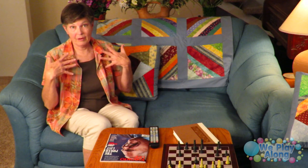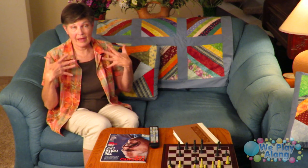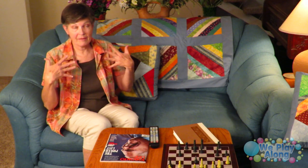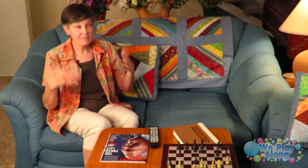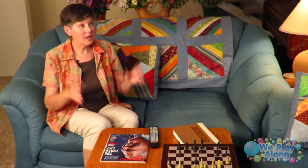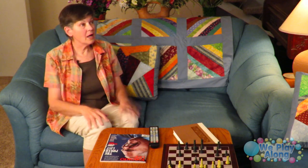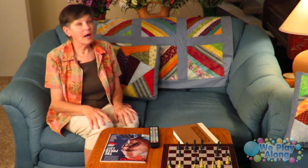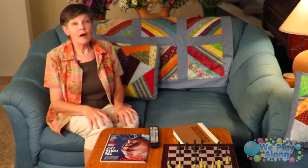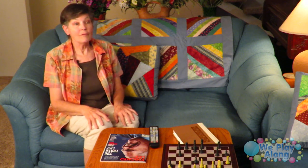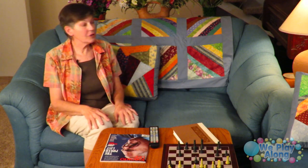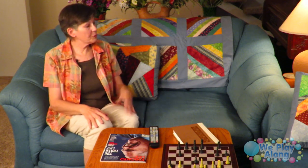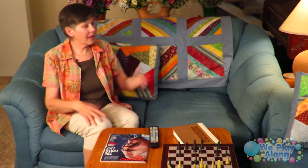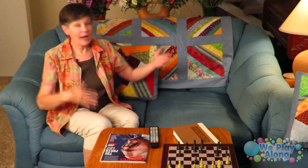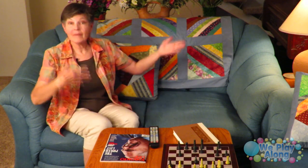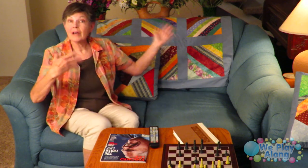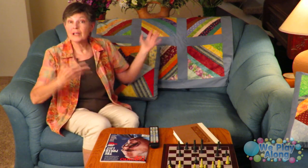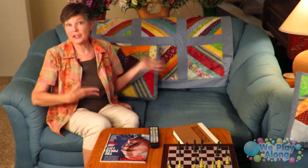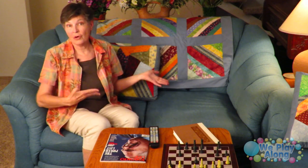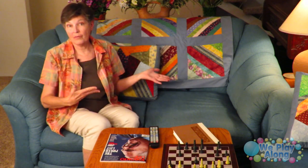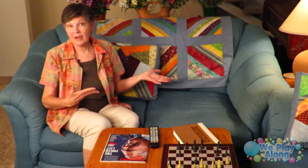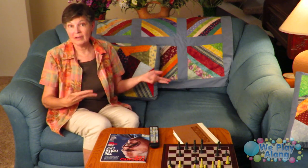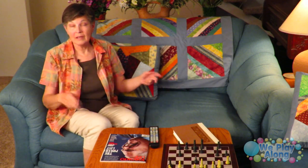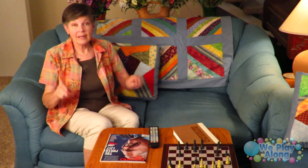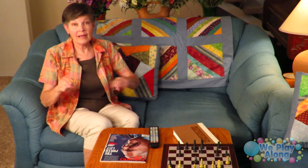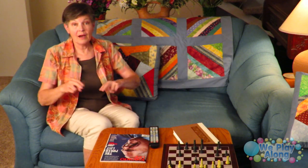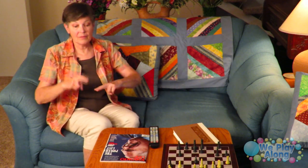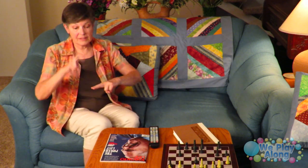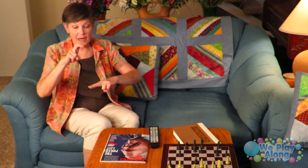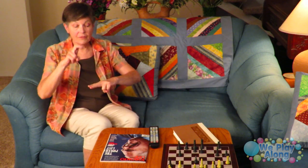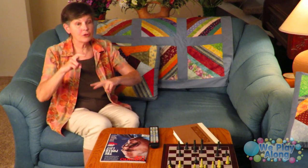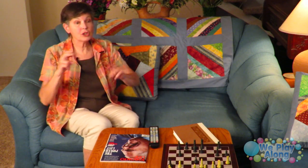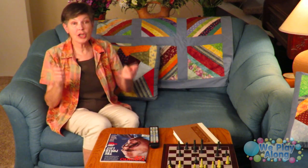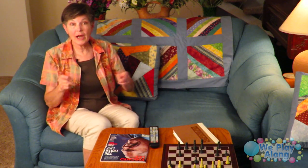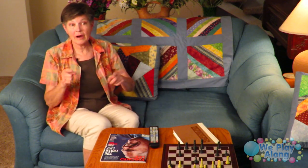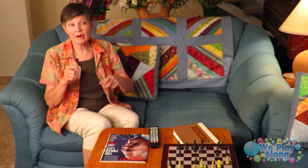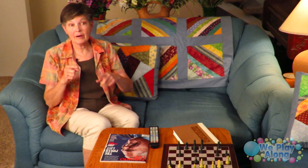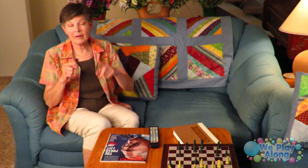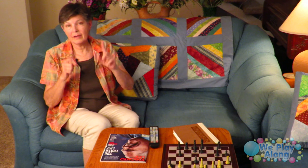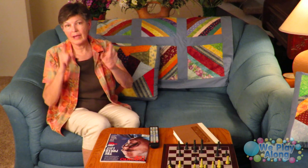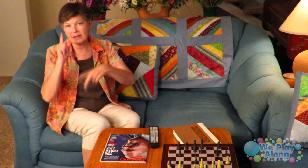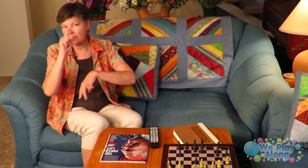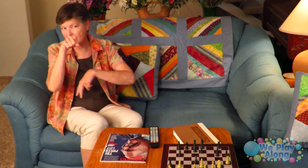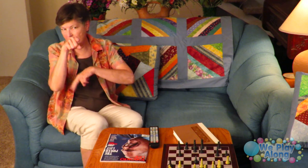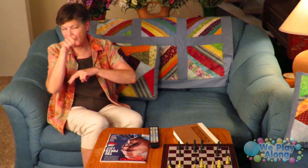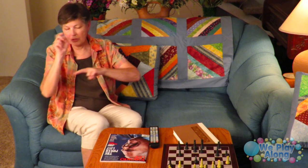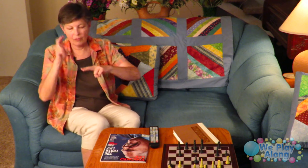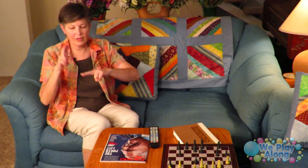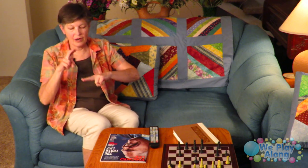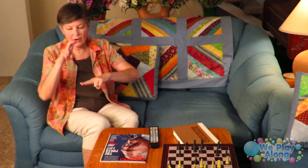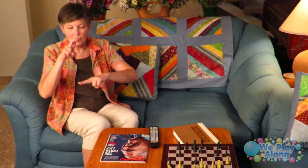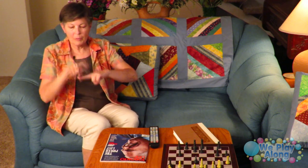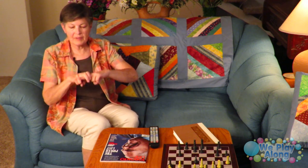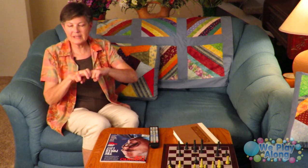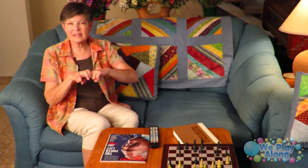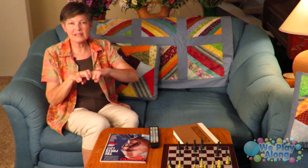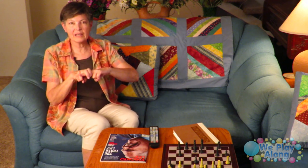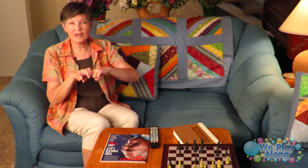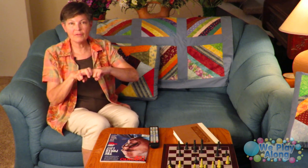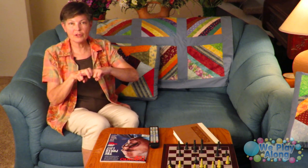okay first we have a sofa now the sign for chair and you can't see the chair it's over there but this is a sign for